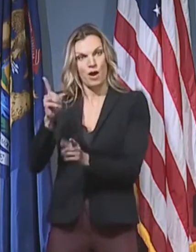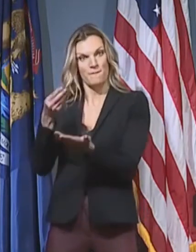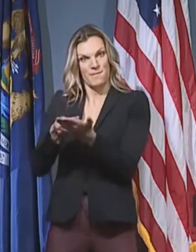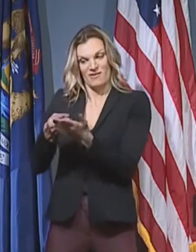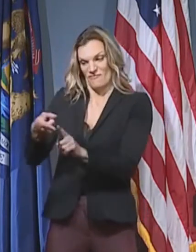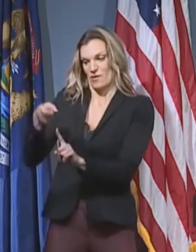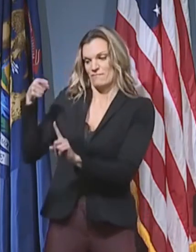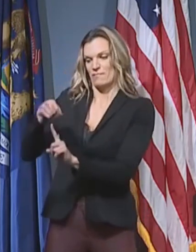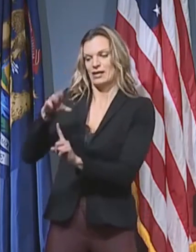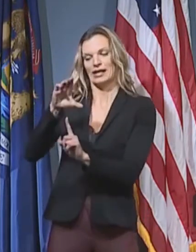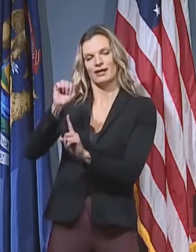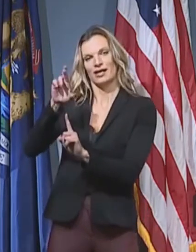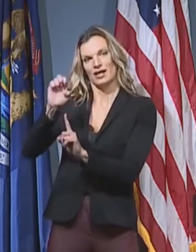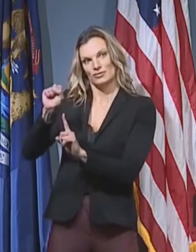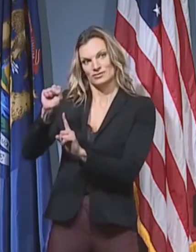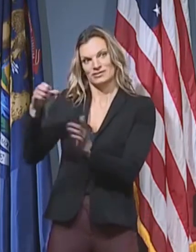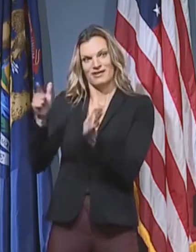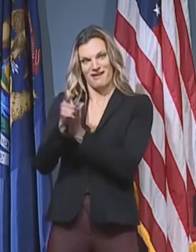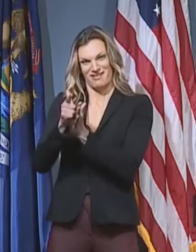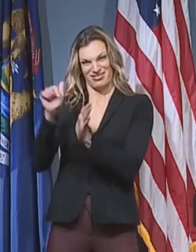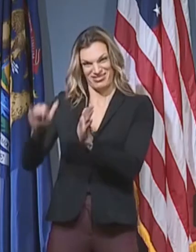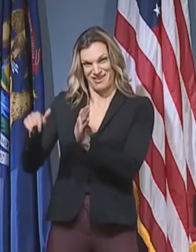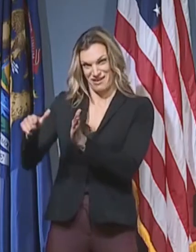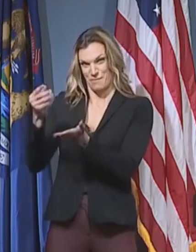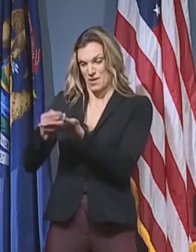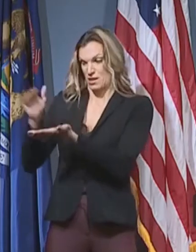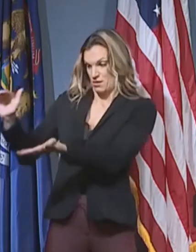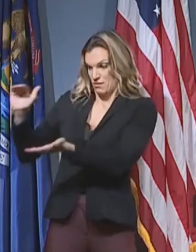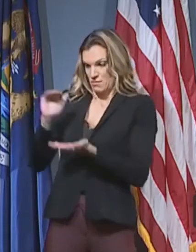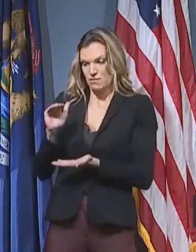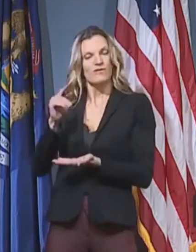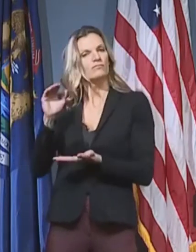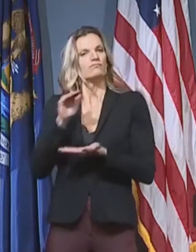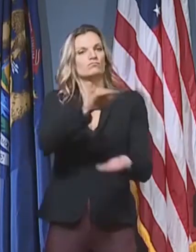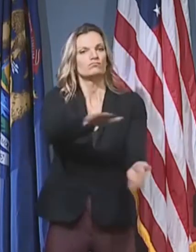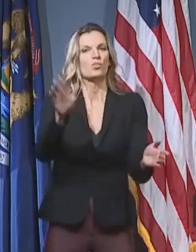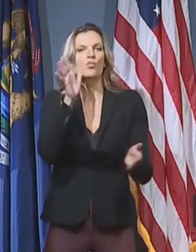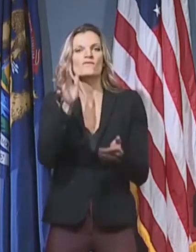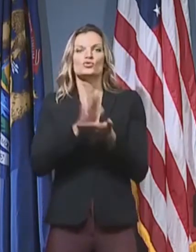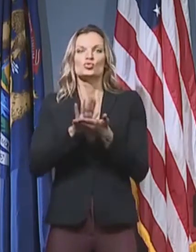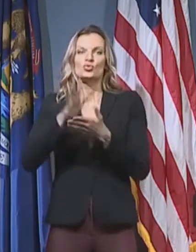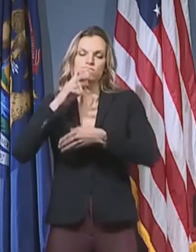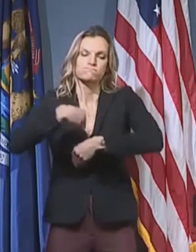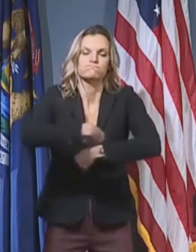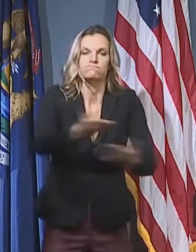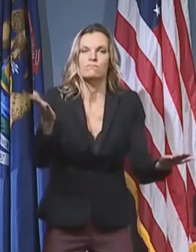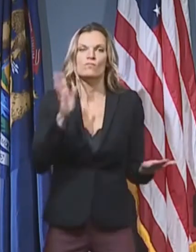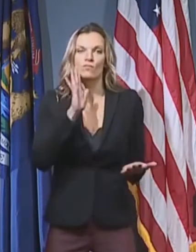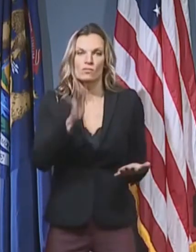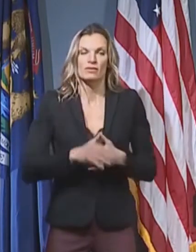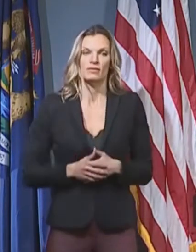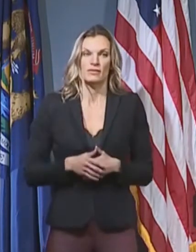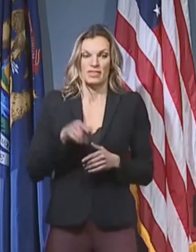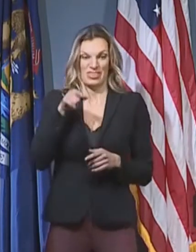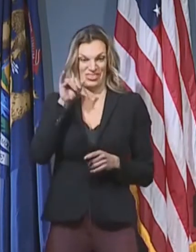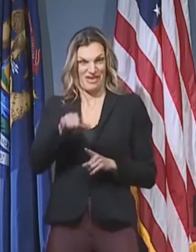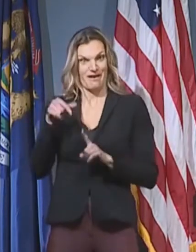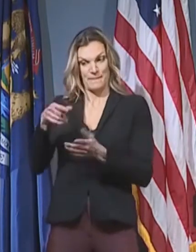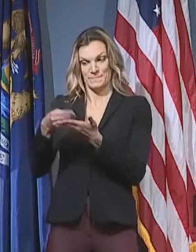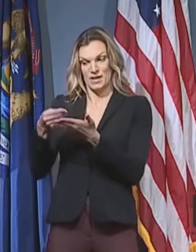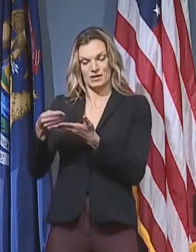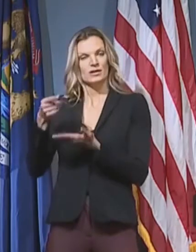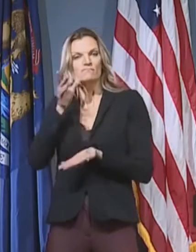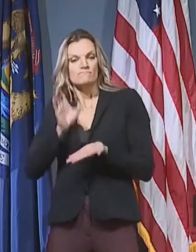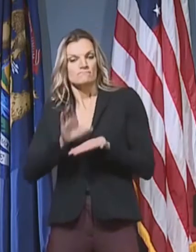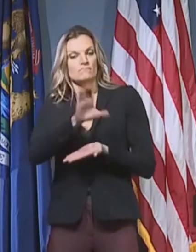navigate COVID-19 and approach the start of a new school year, we've got to continue doing everything we can to protect our students and